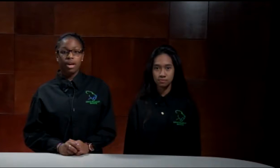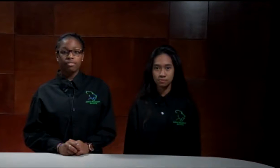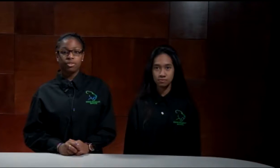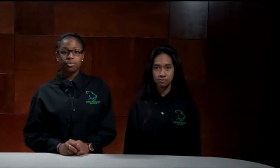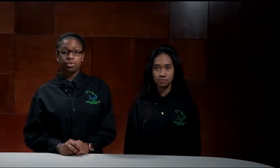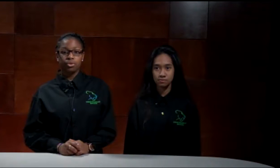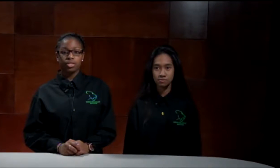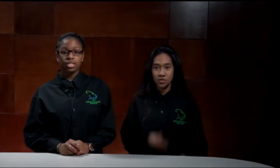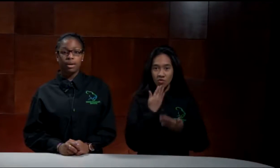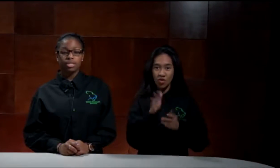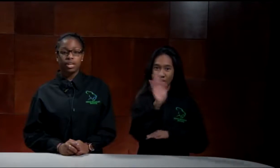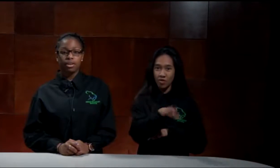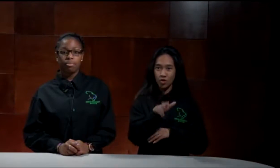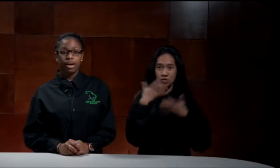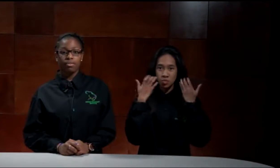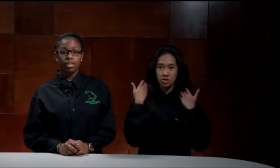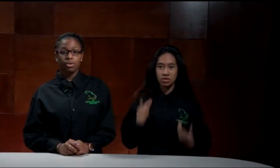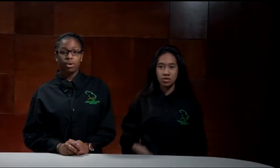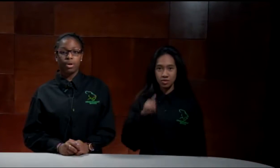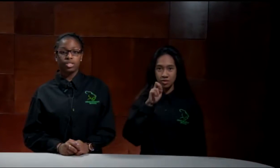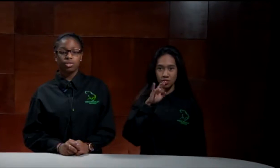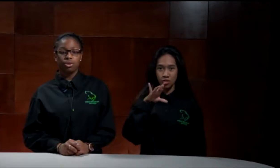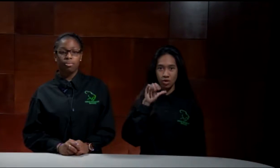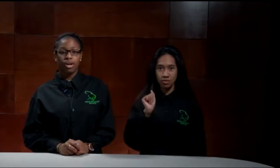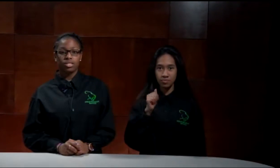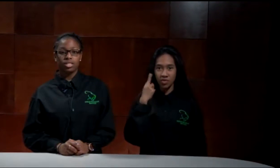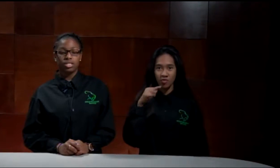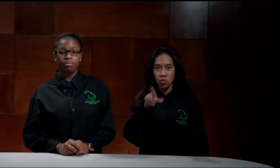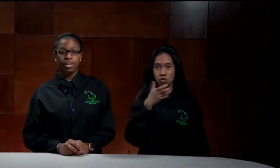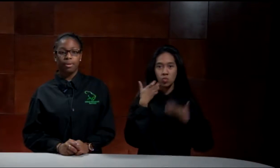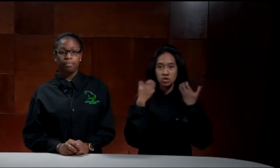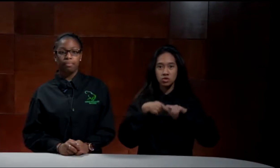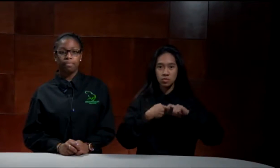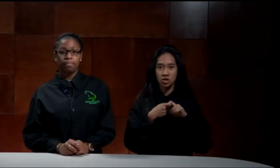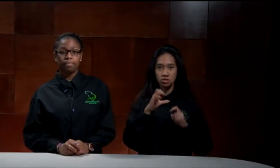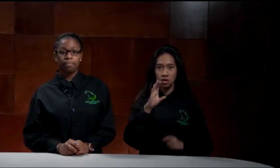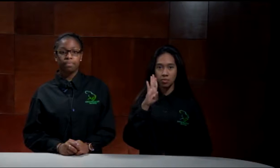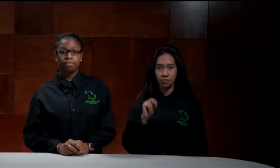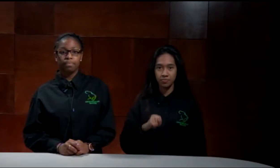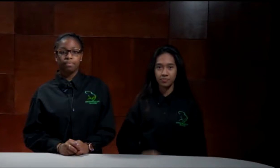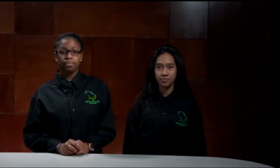Good afternoon, Cougars. I'm Tierra Brown, and you are watching Cougar Paws on the CBN.